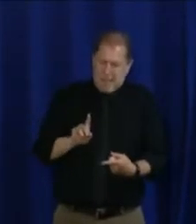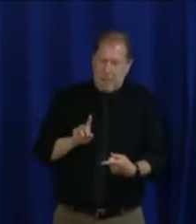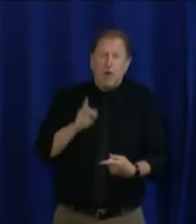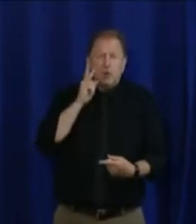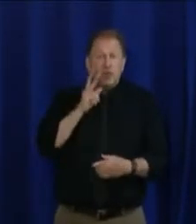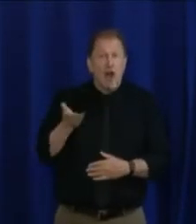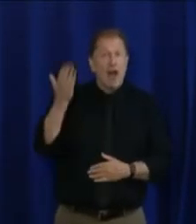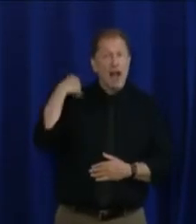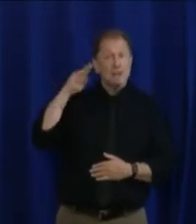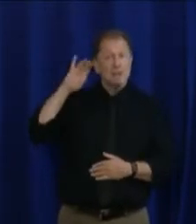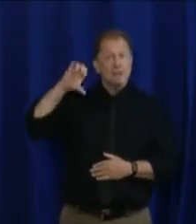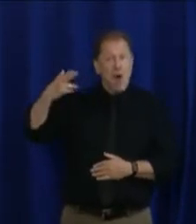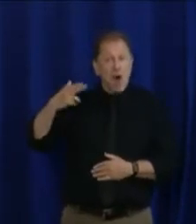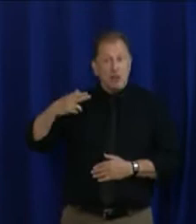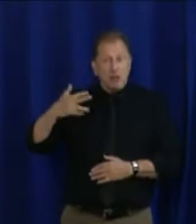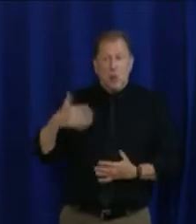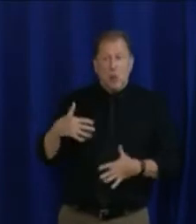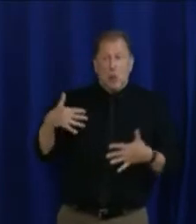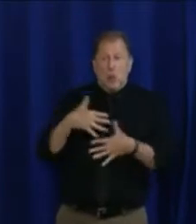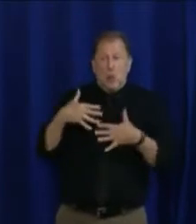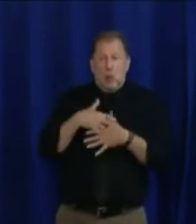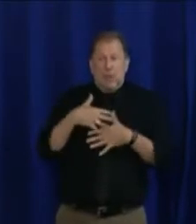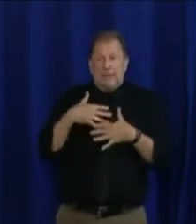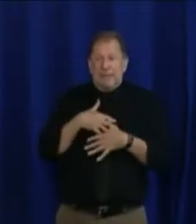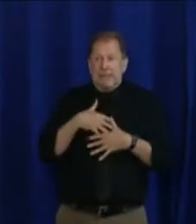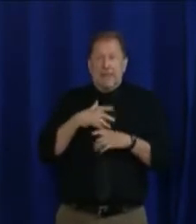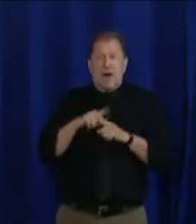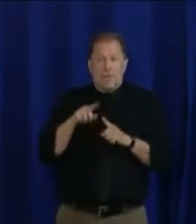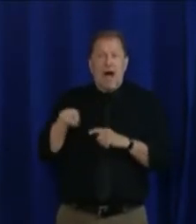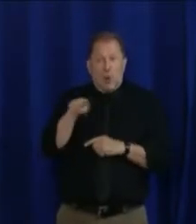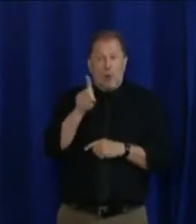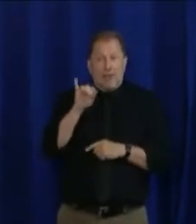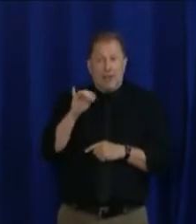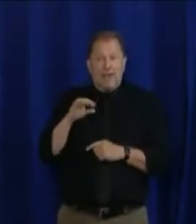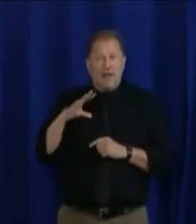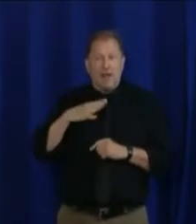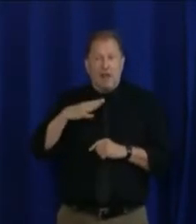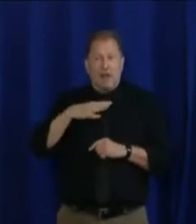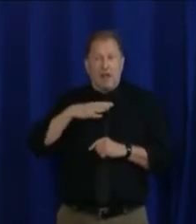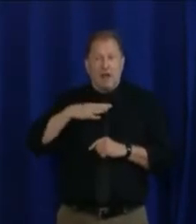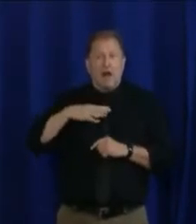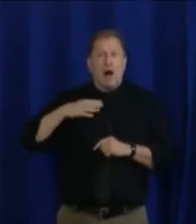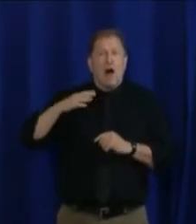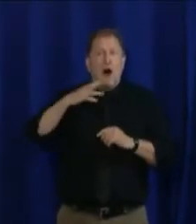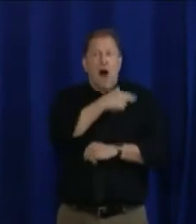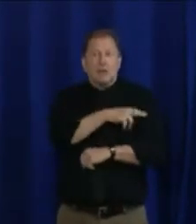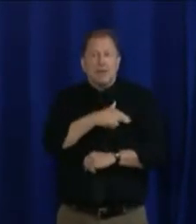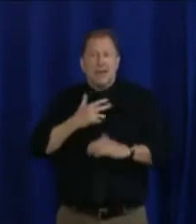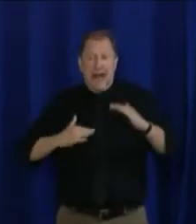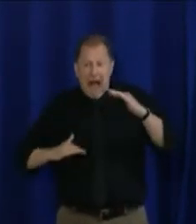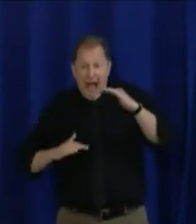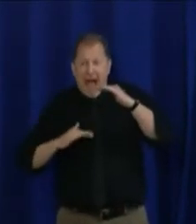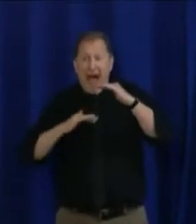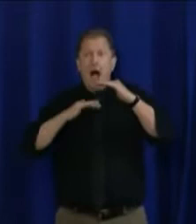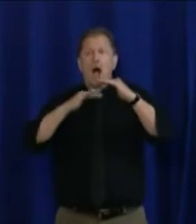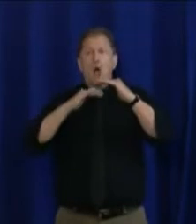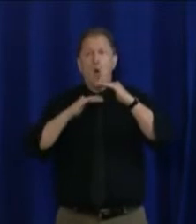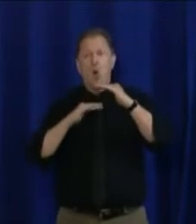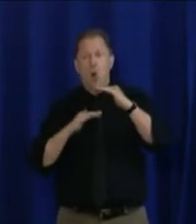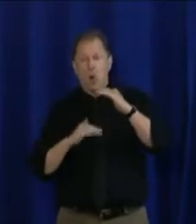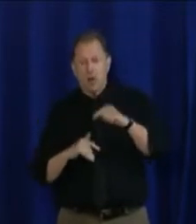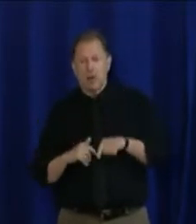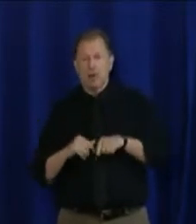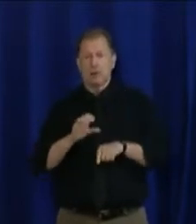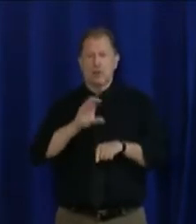But we avoided that because each of you who has done the right thing understood the necessity of the moment,